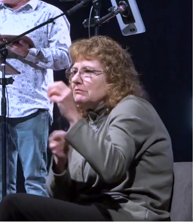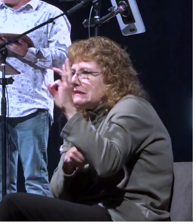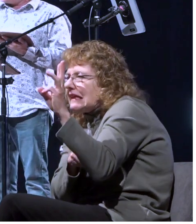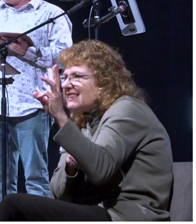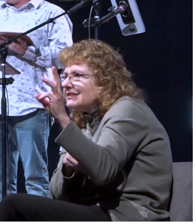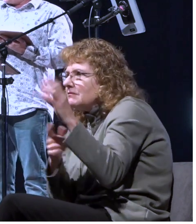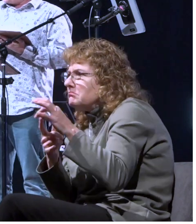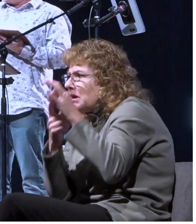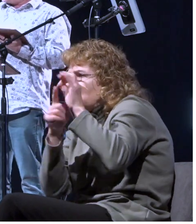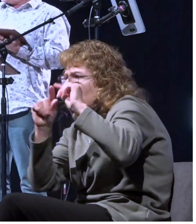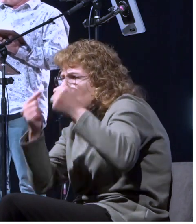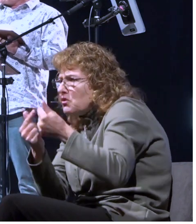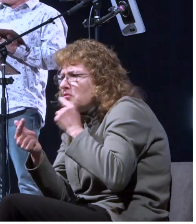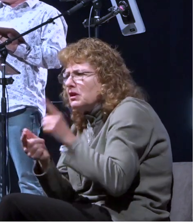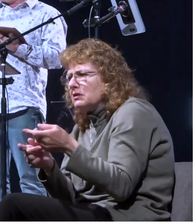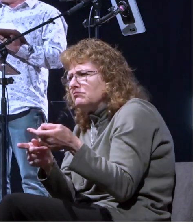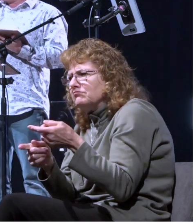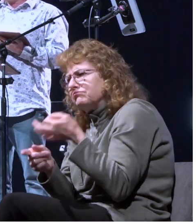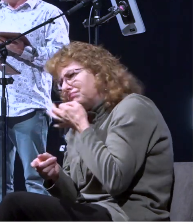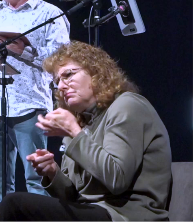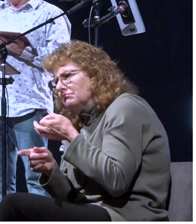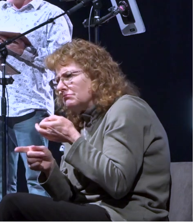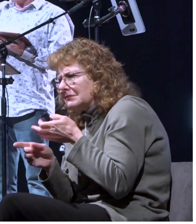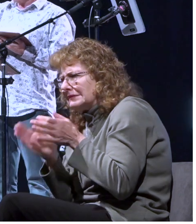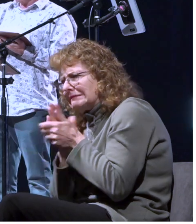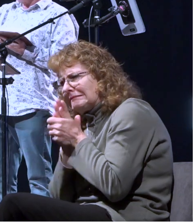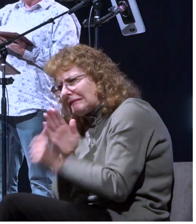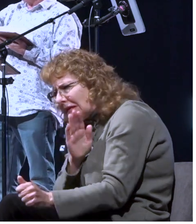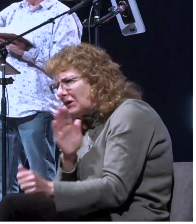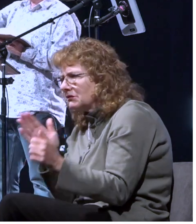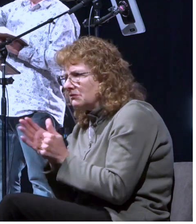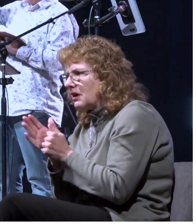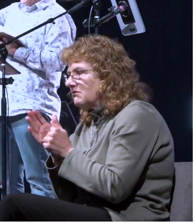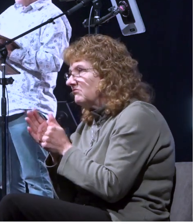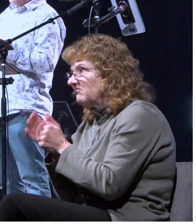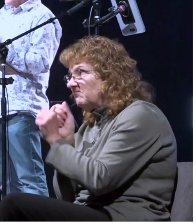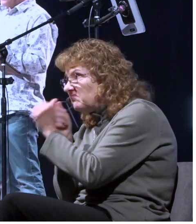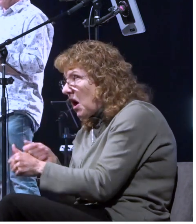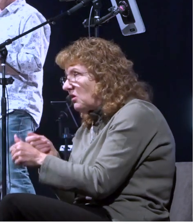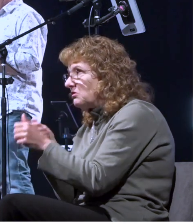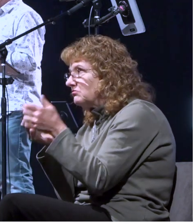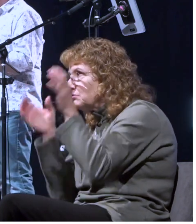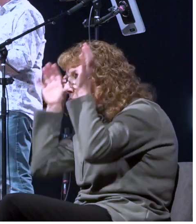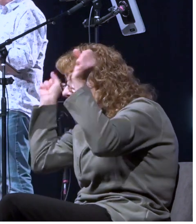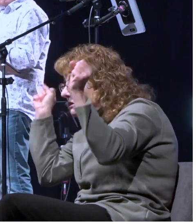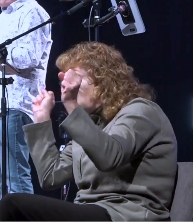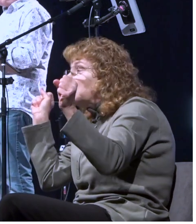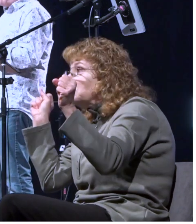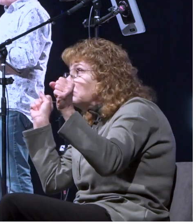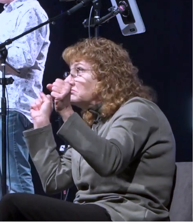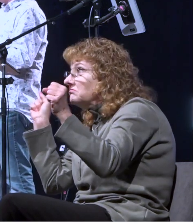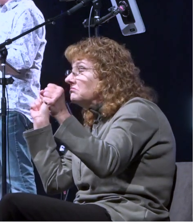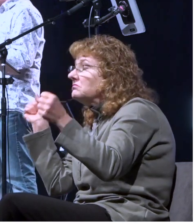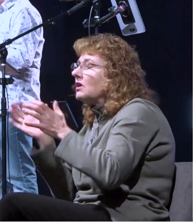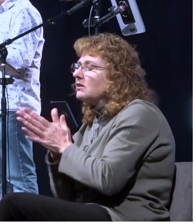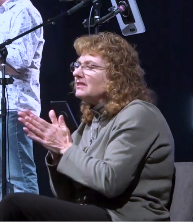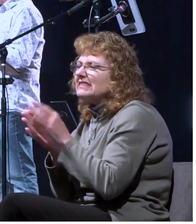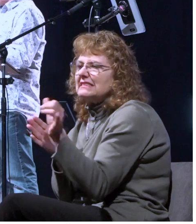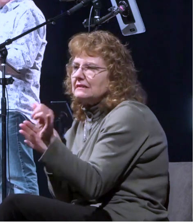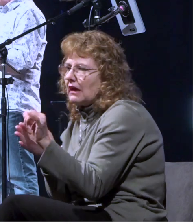president and uh basically take their orders from the office of the president uh this is kind of the same thing this regiment reported to caesar they